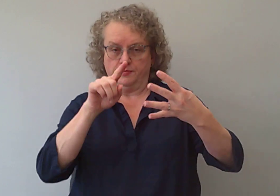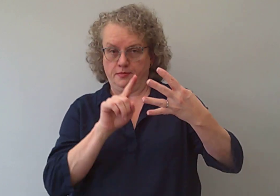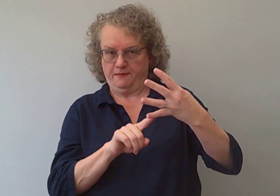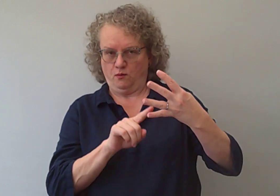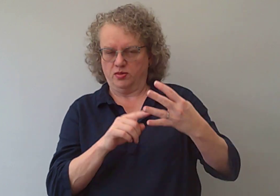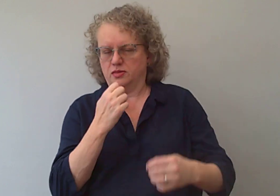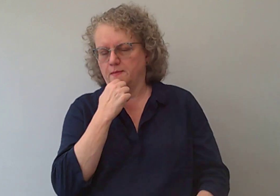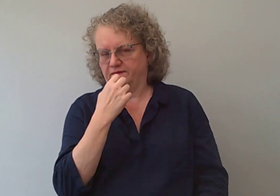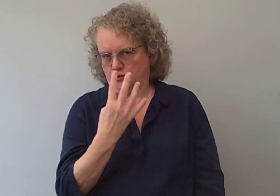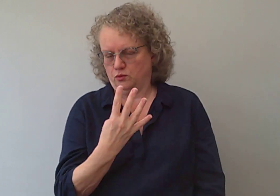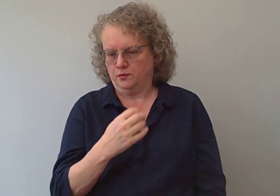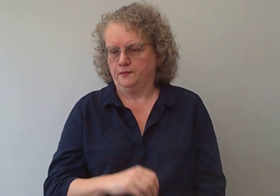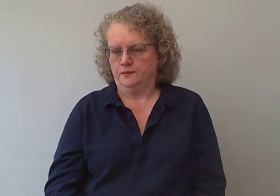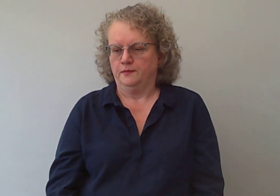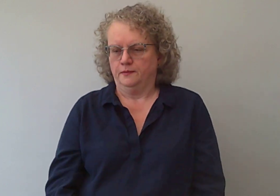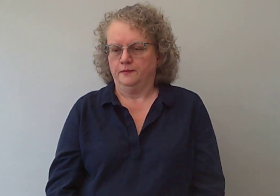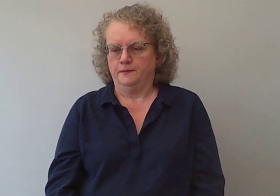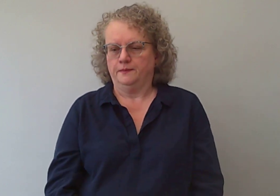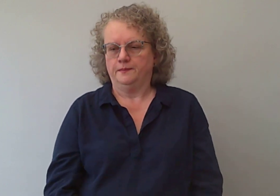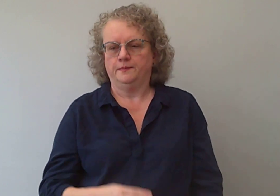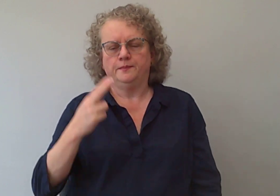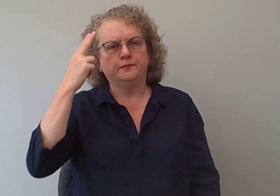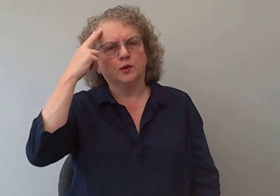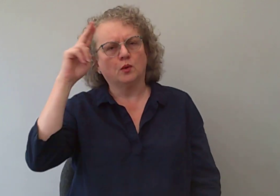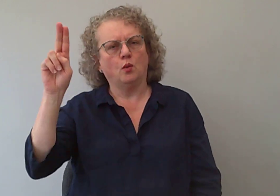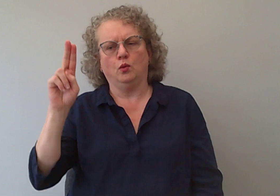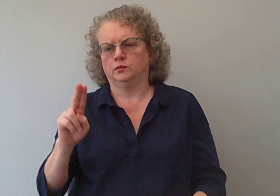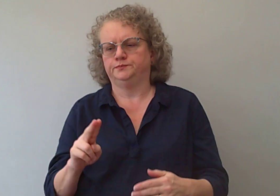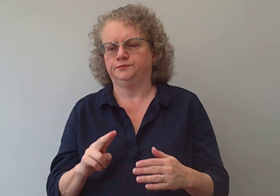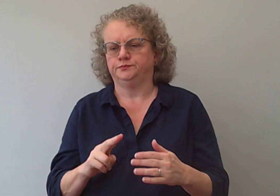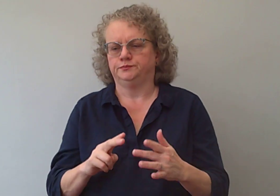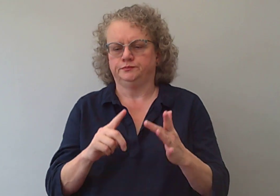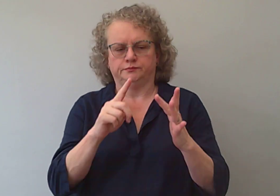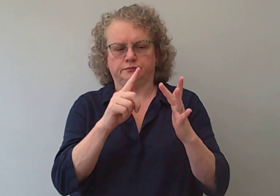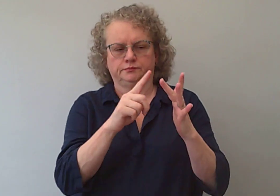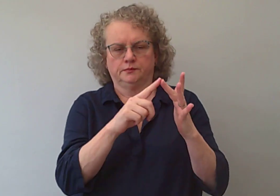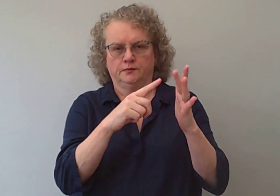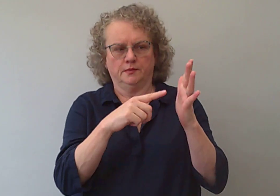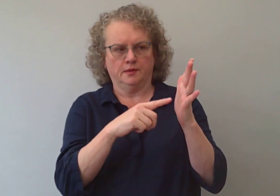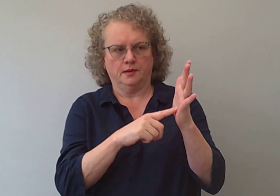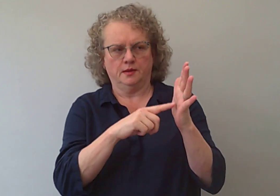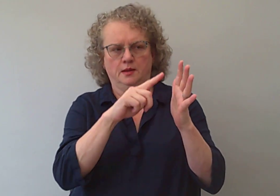Number four, it's called